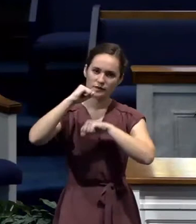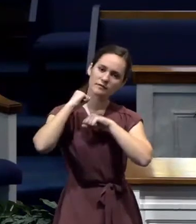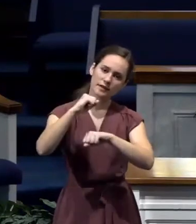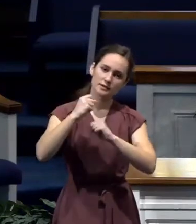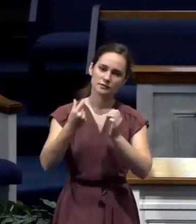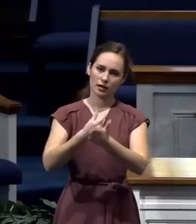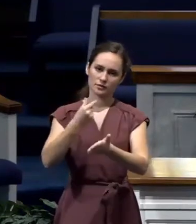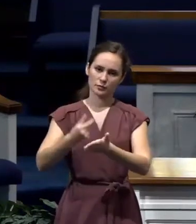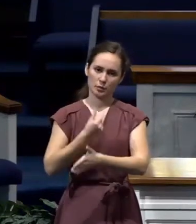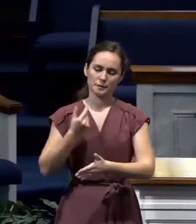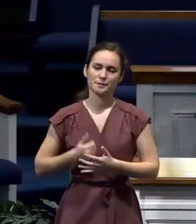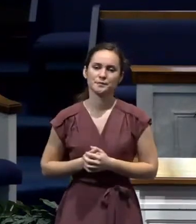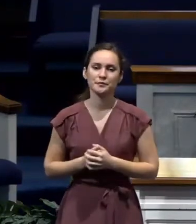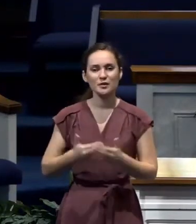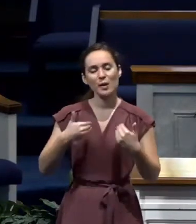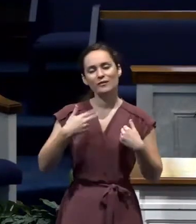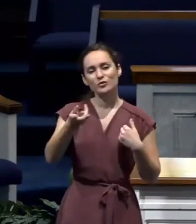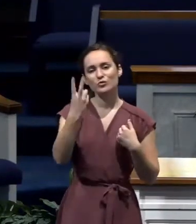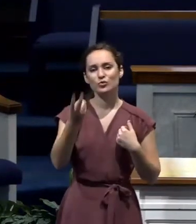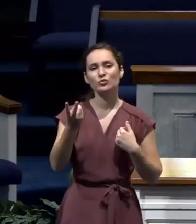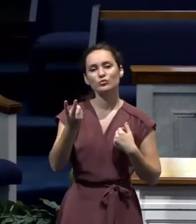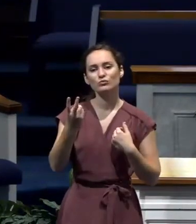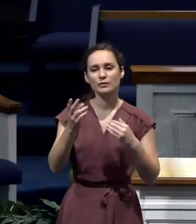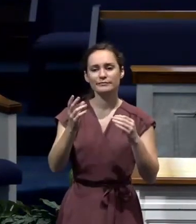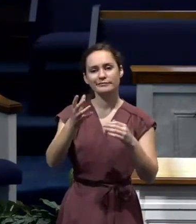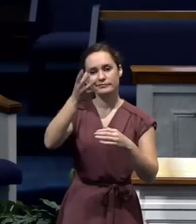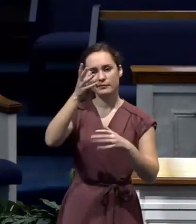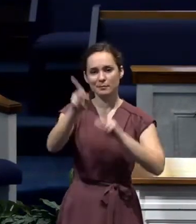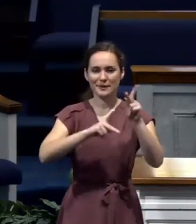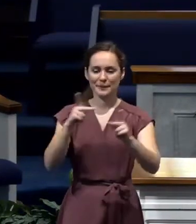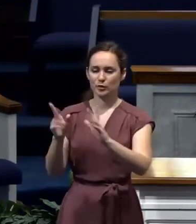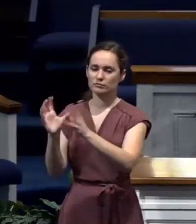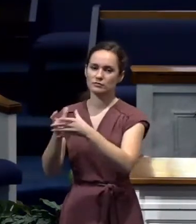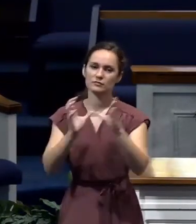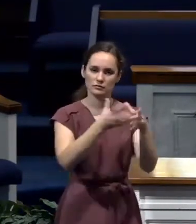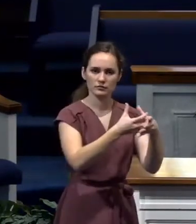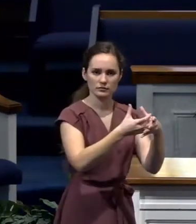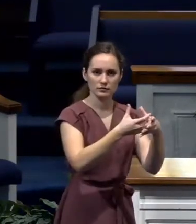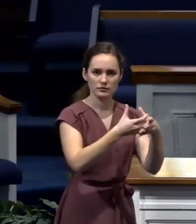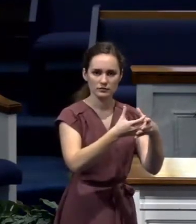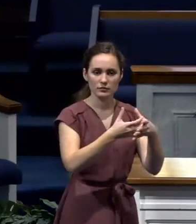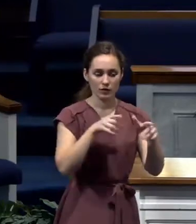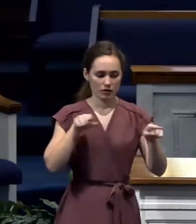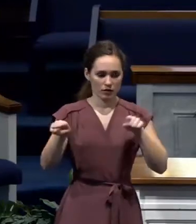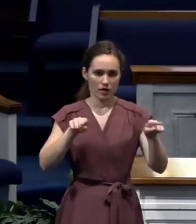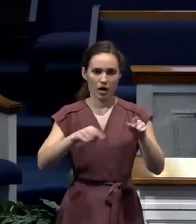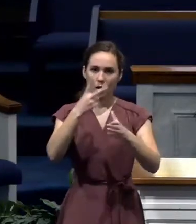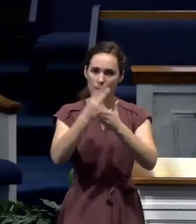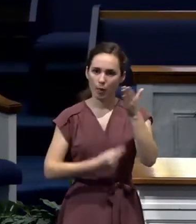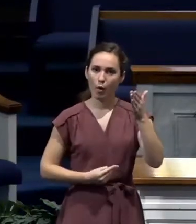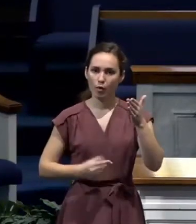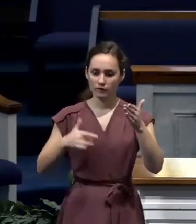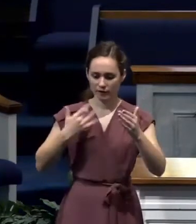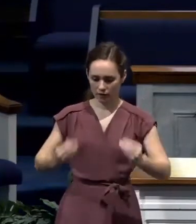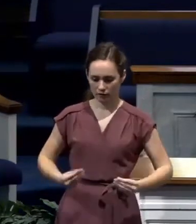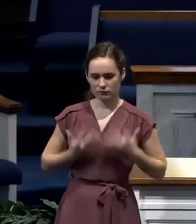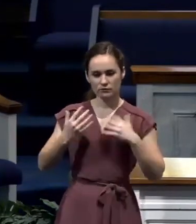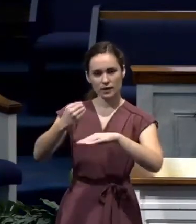And so there were two groups of men that were emboldened to preach Christ as a result of Paul's